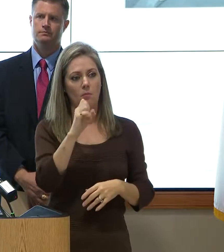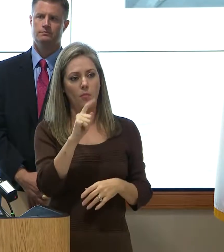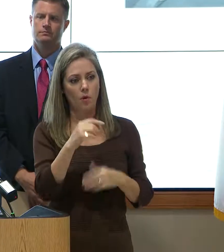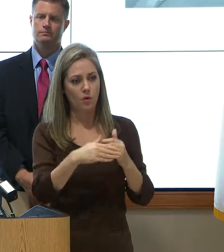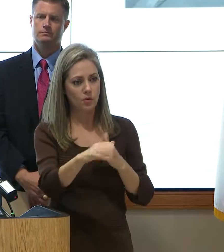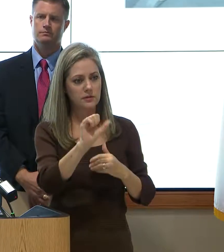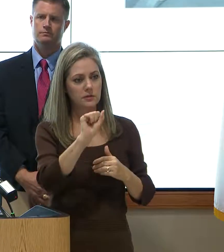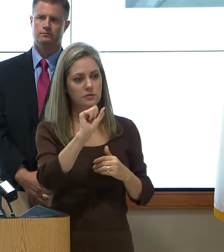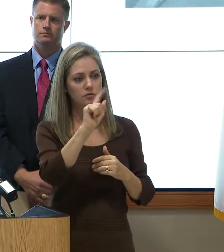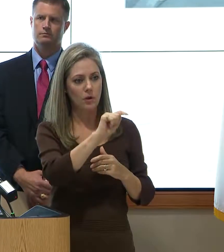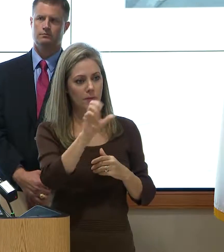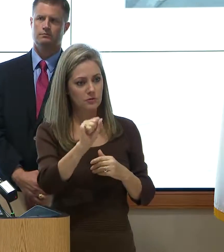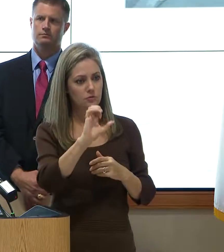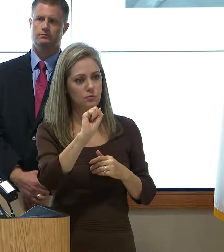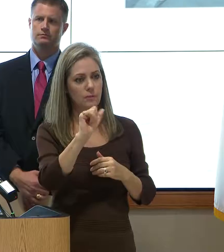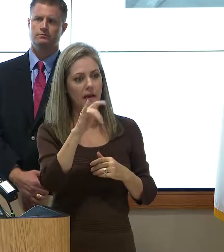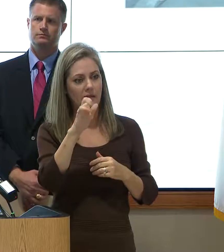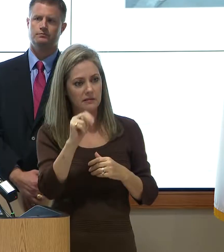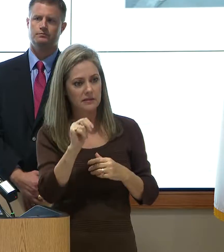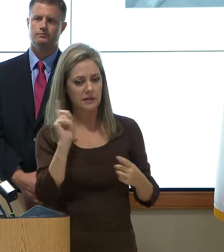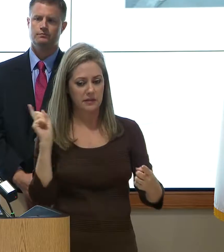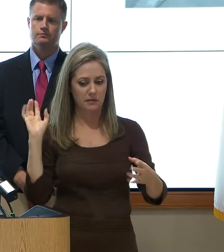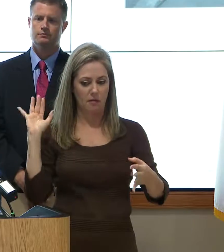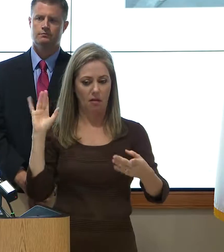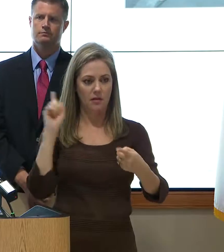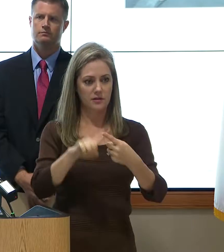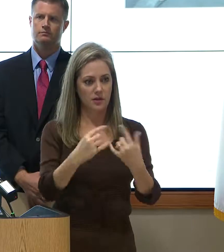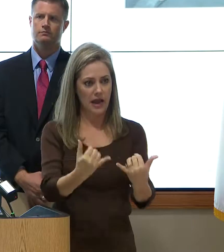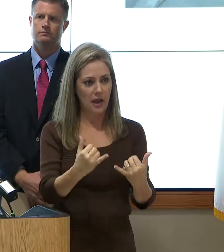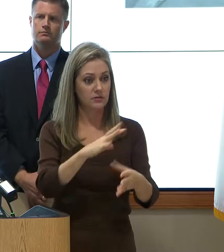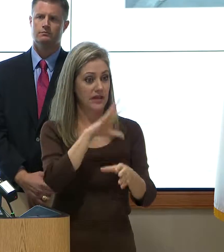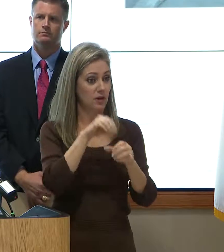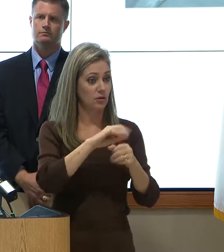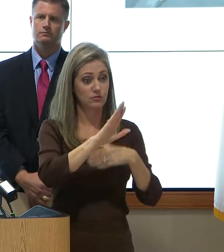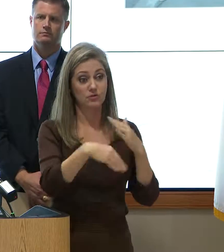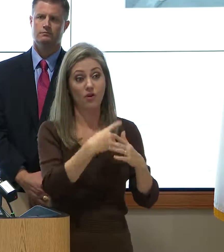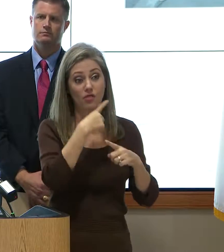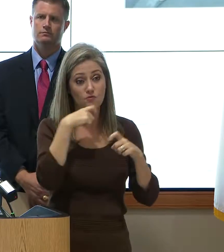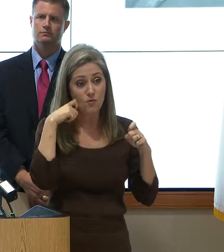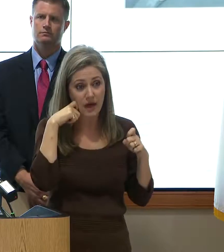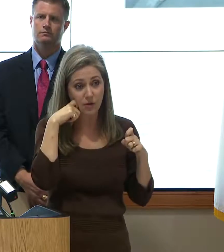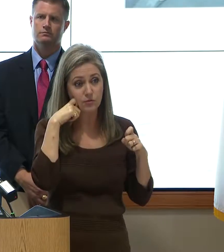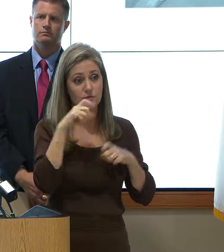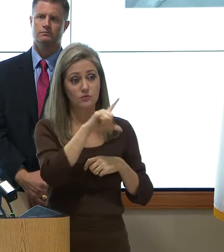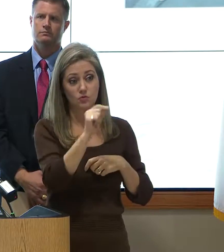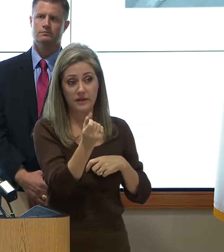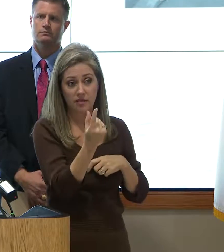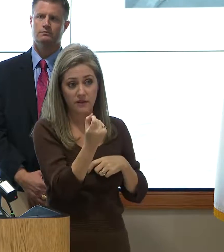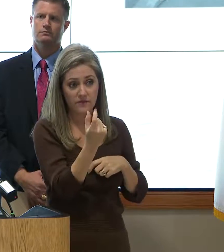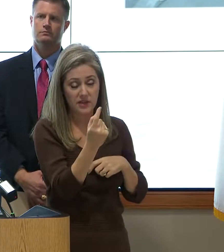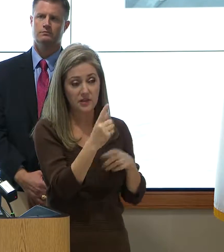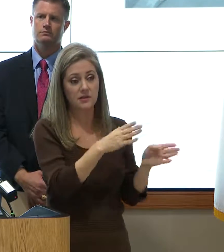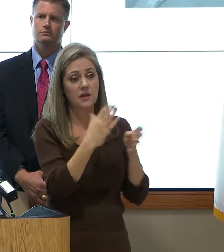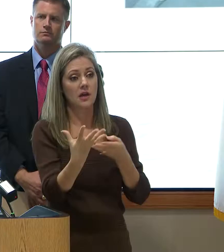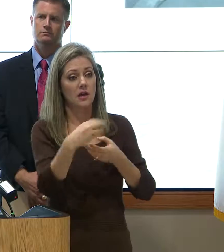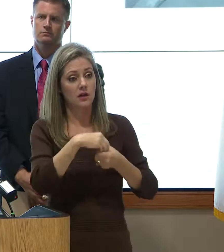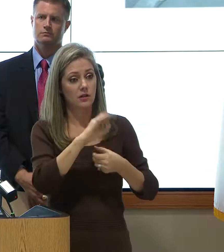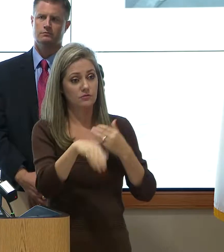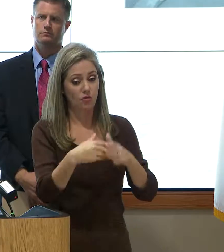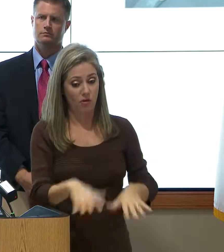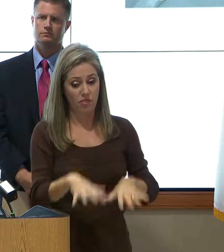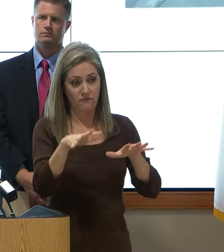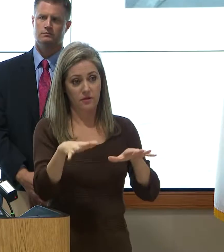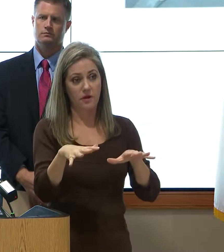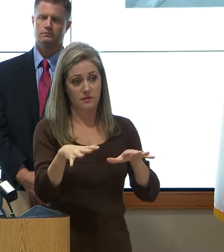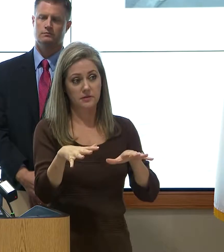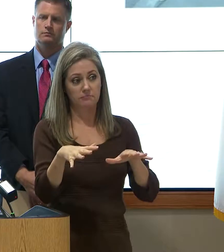to currently right now. So that includes the droughts we've had in 2011. It also includes all the floods we've